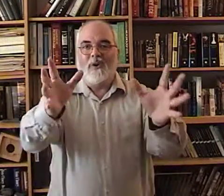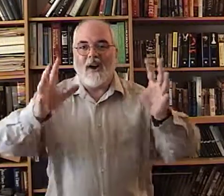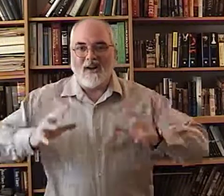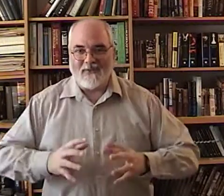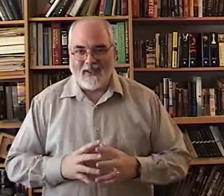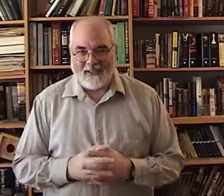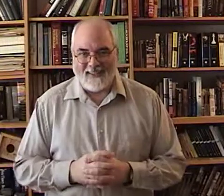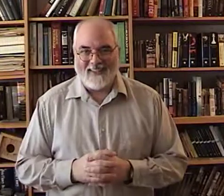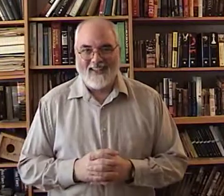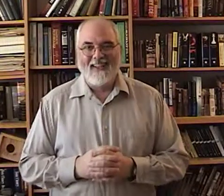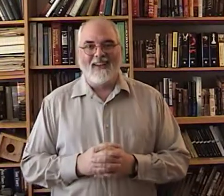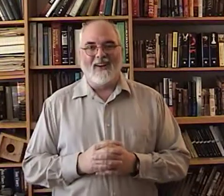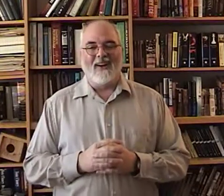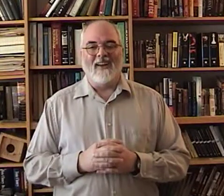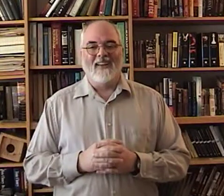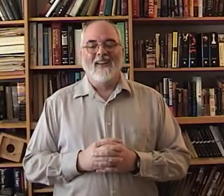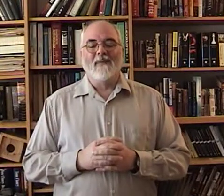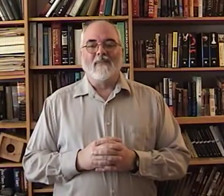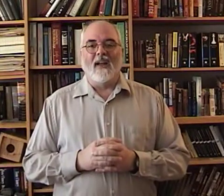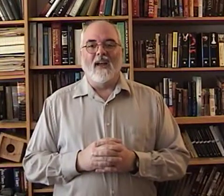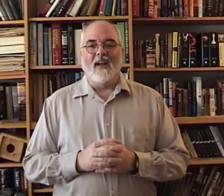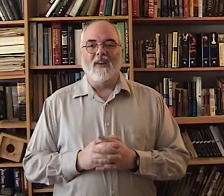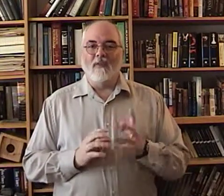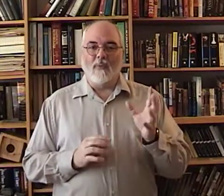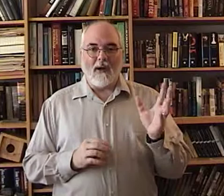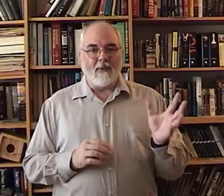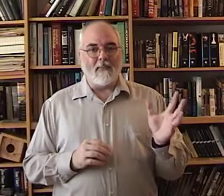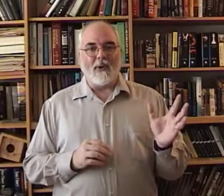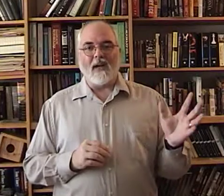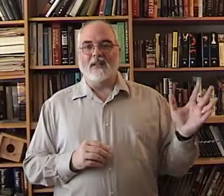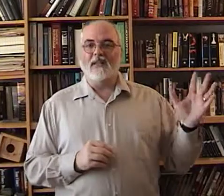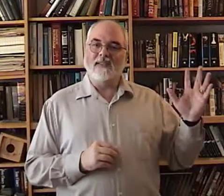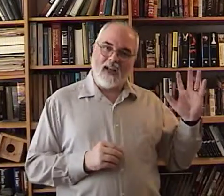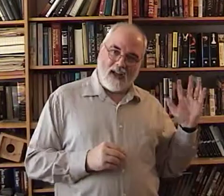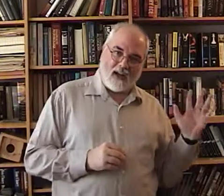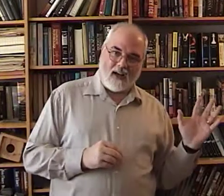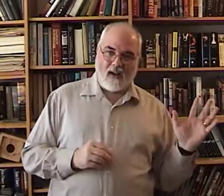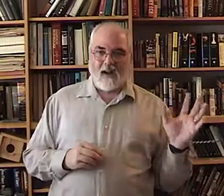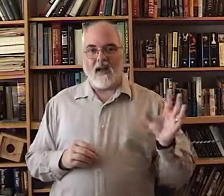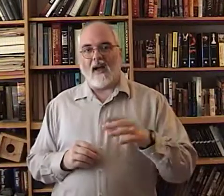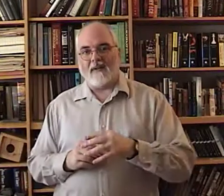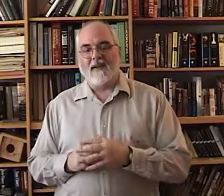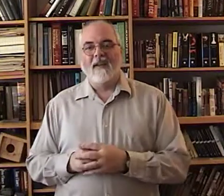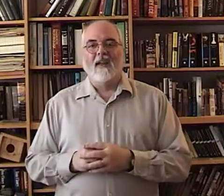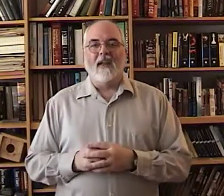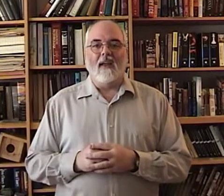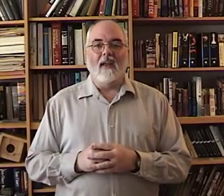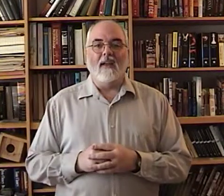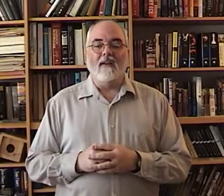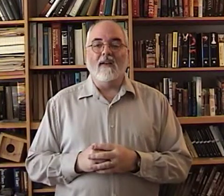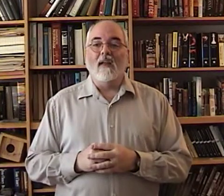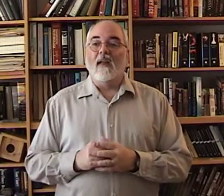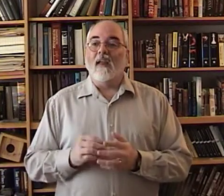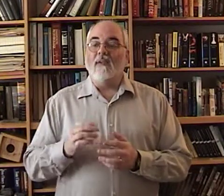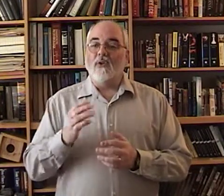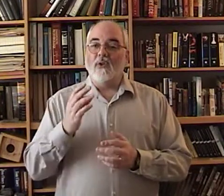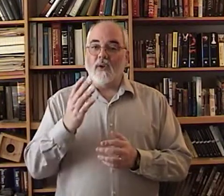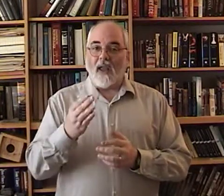confidence all right uh you probably practice this a lot and if you do what I